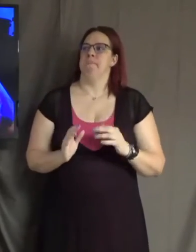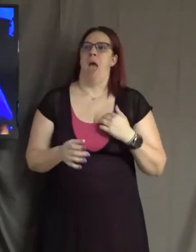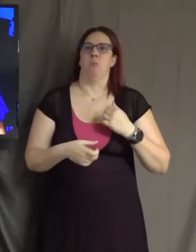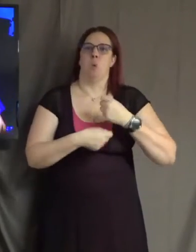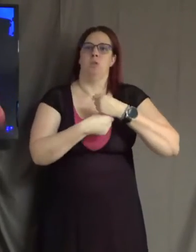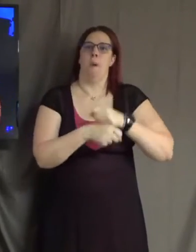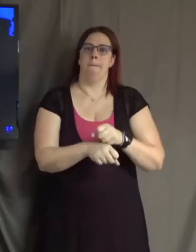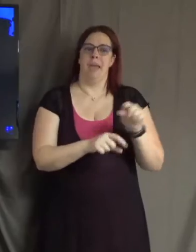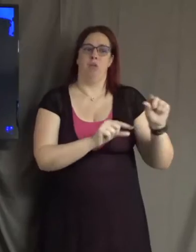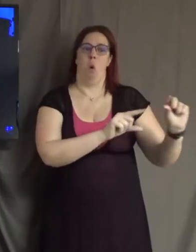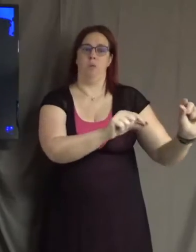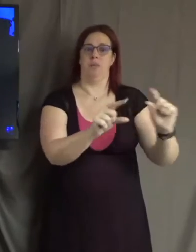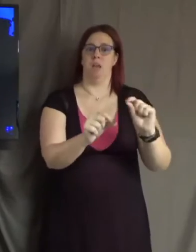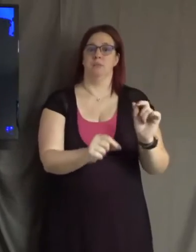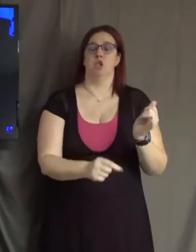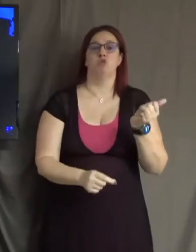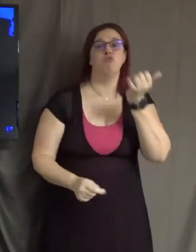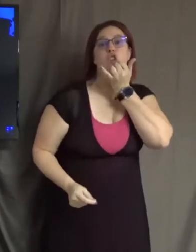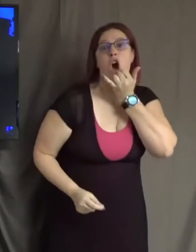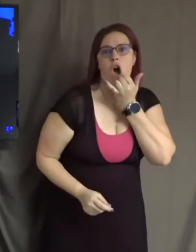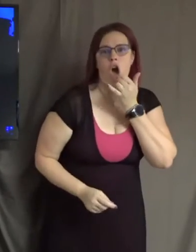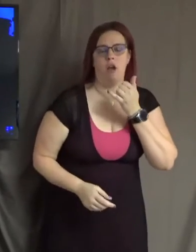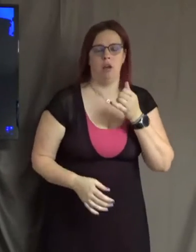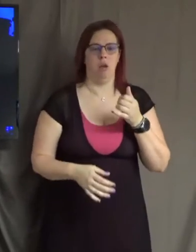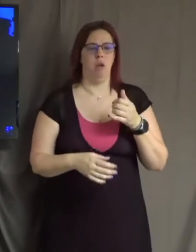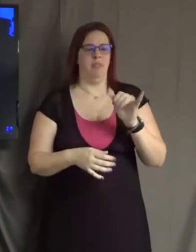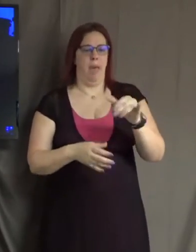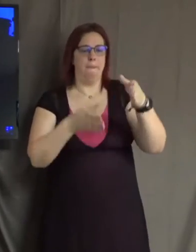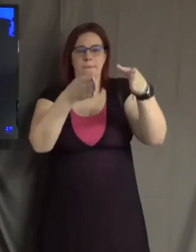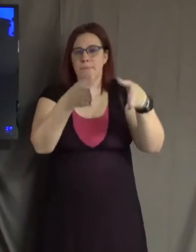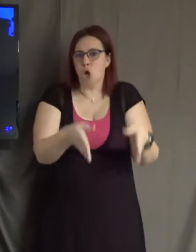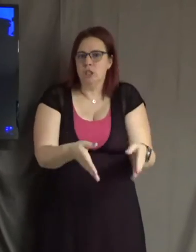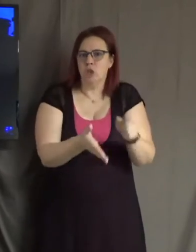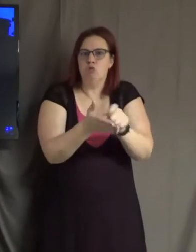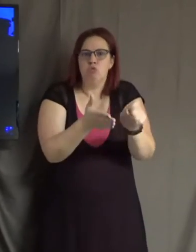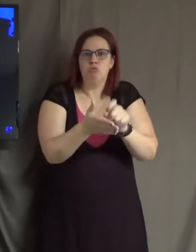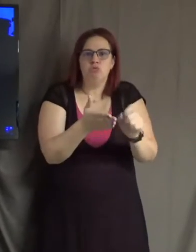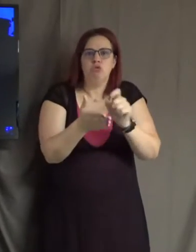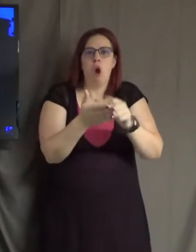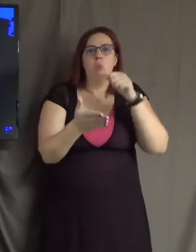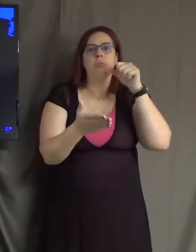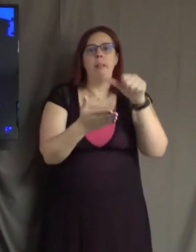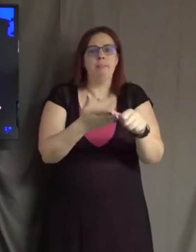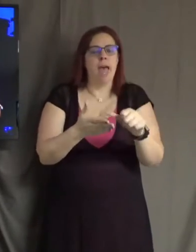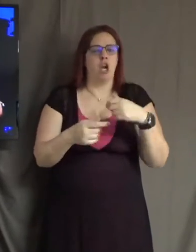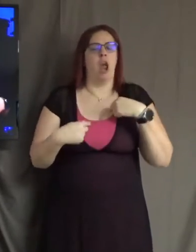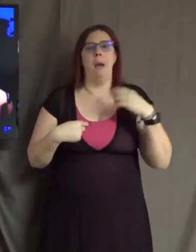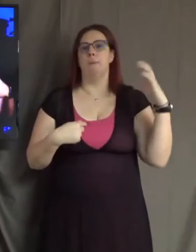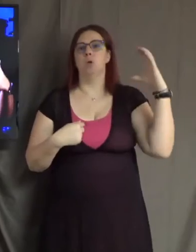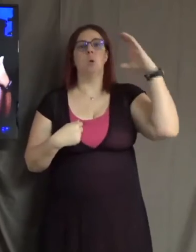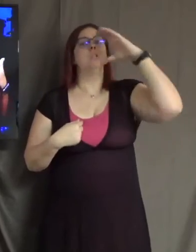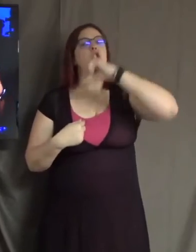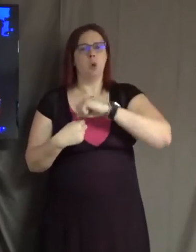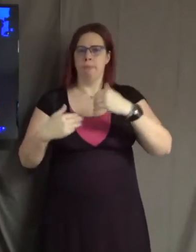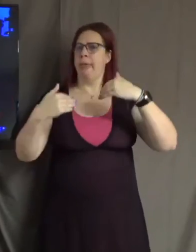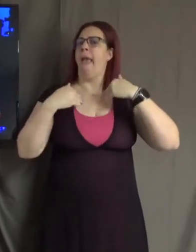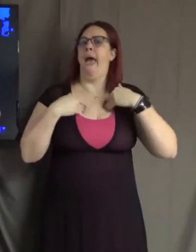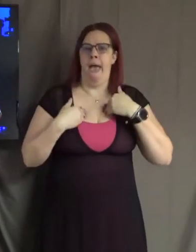wrong or the person who wrote the letter wrong. I'm going to assume that they probably have love in their heart and they probably think they're doing their